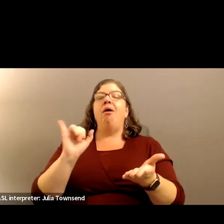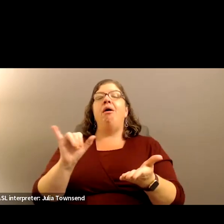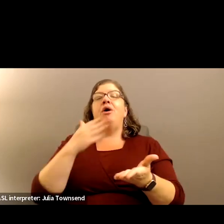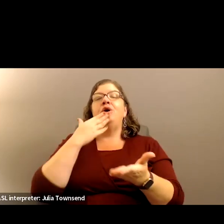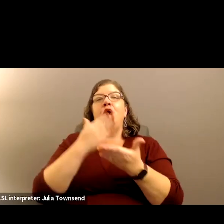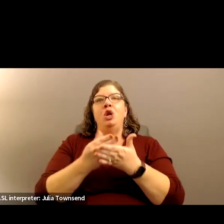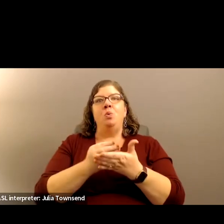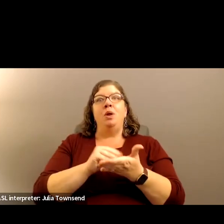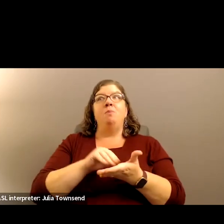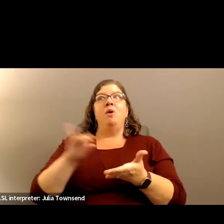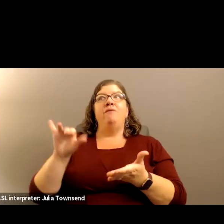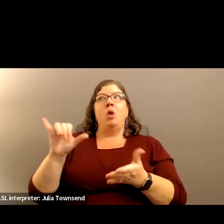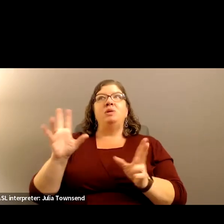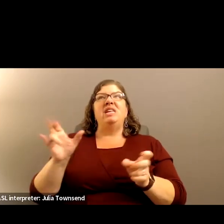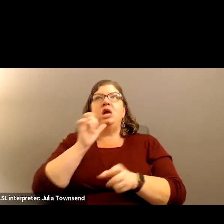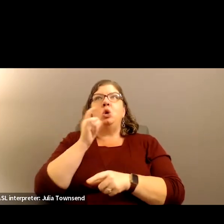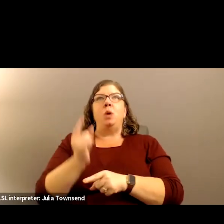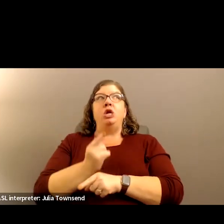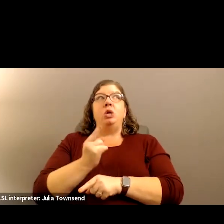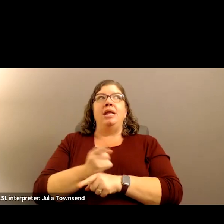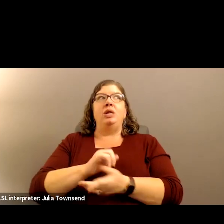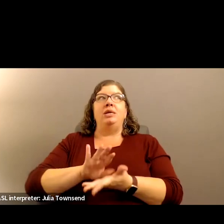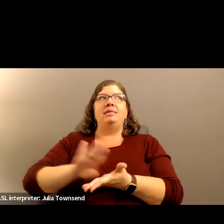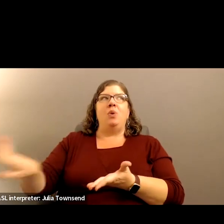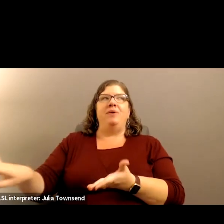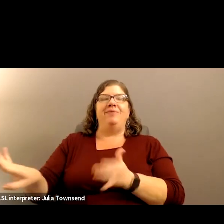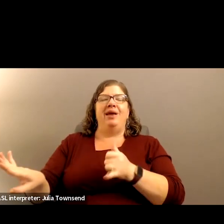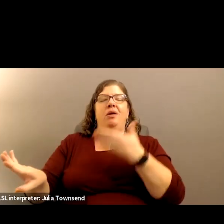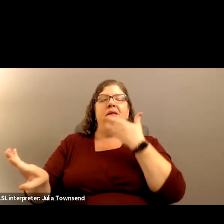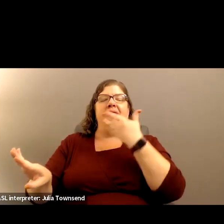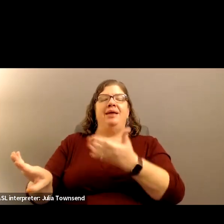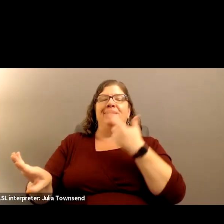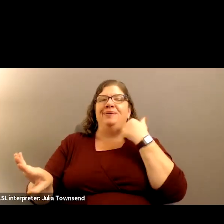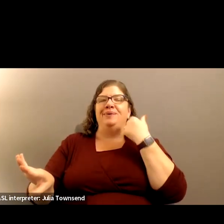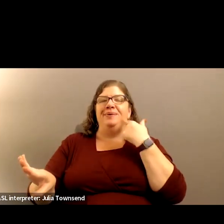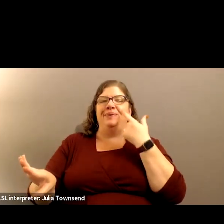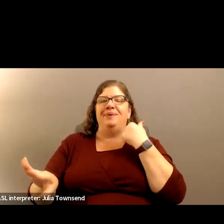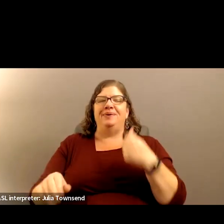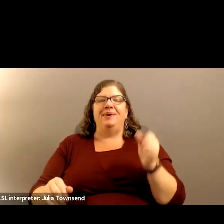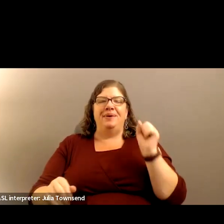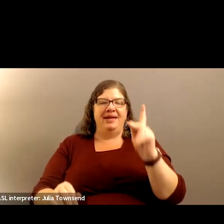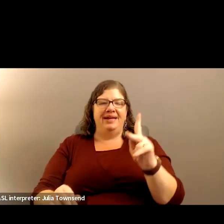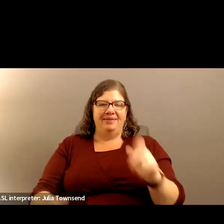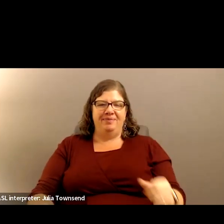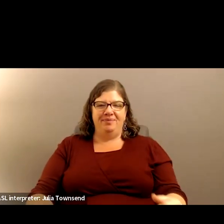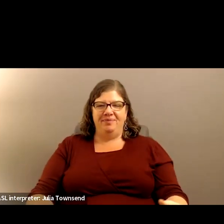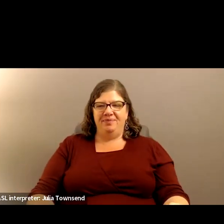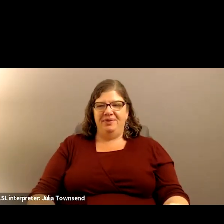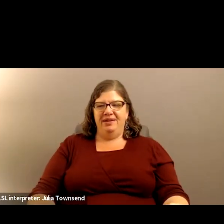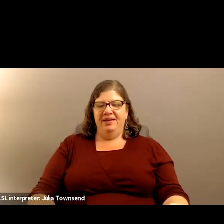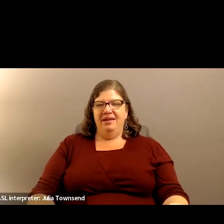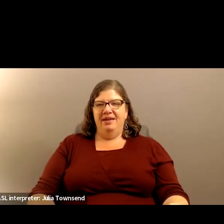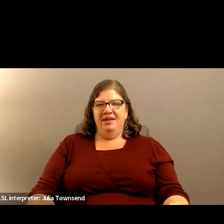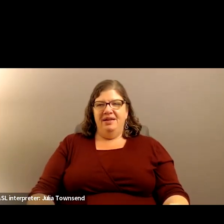irregularities out there. Yeah. yeah. Okay. So, yeah. Okay. Thank you. That makes sense.